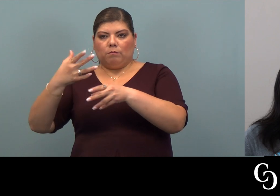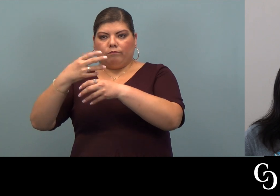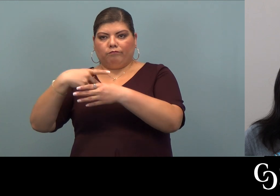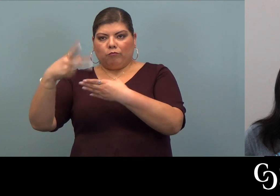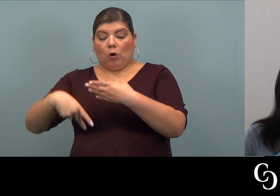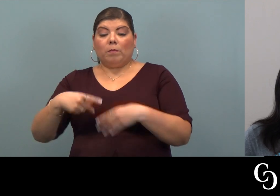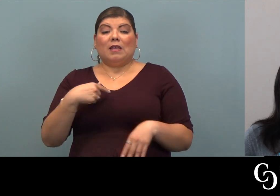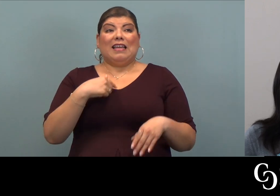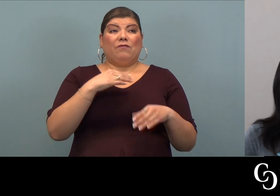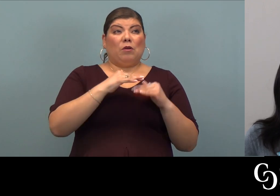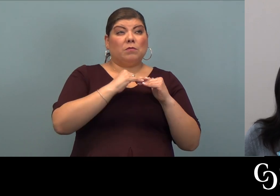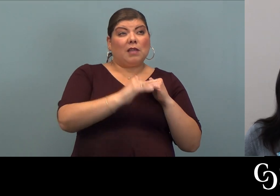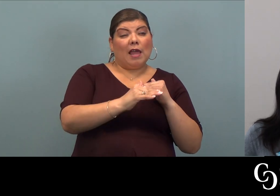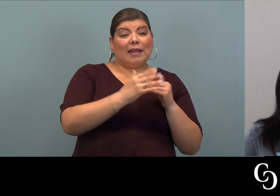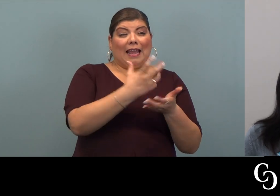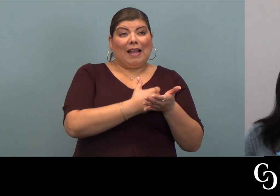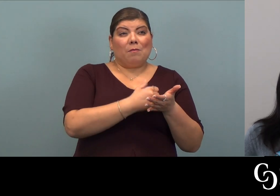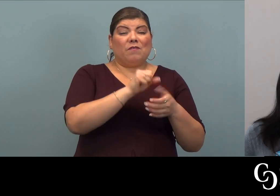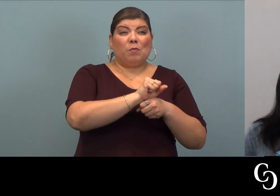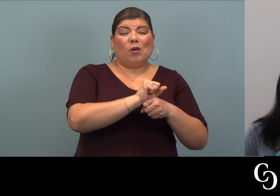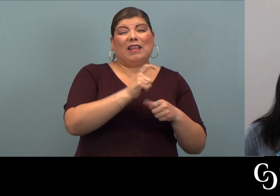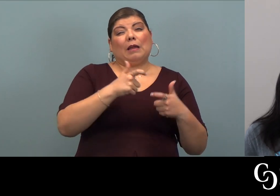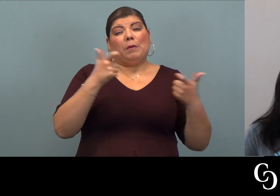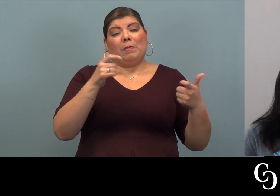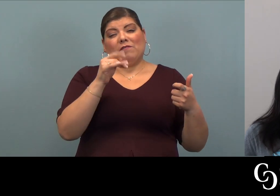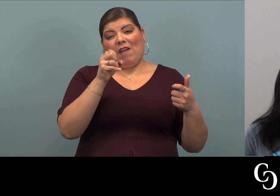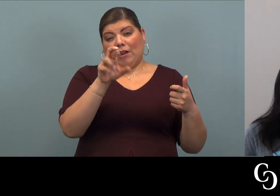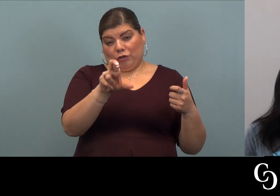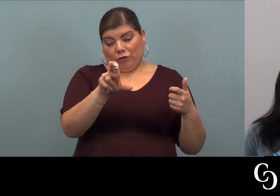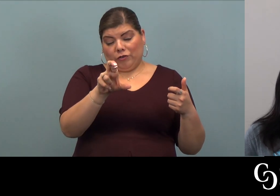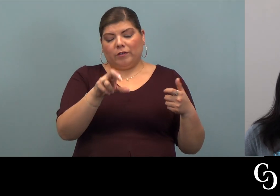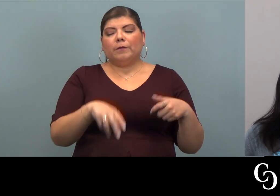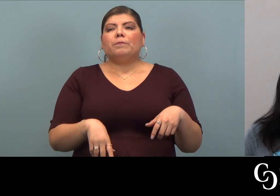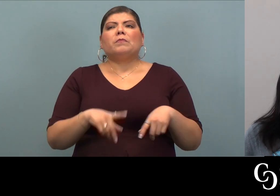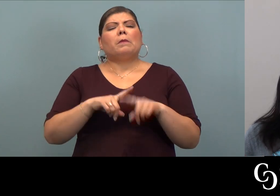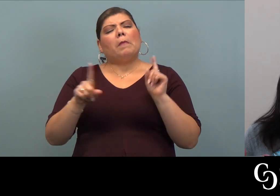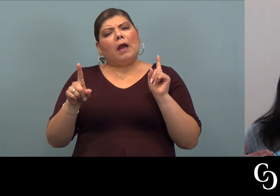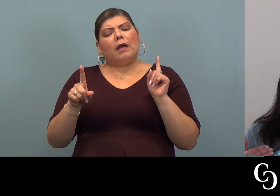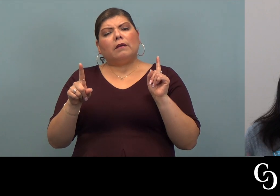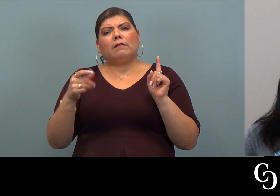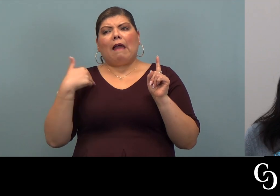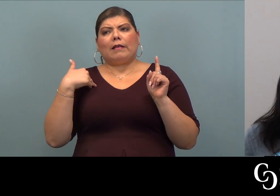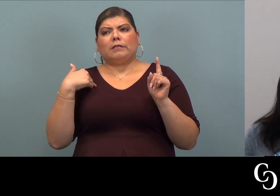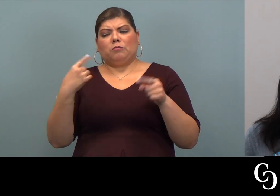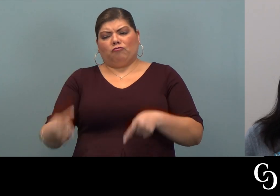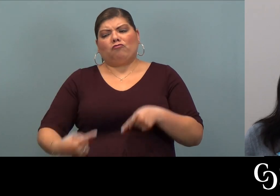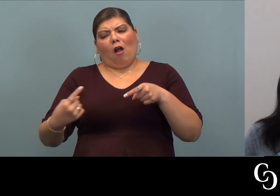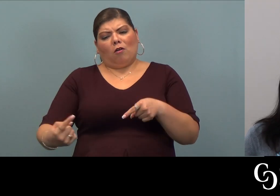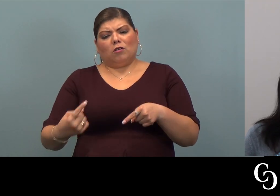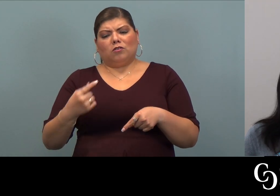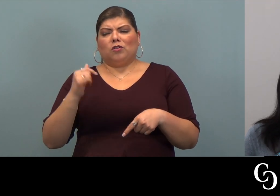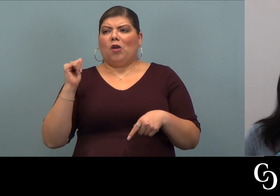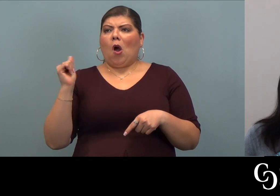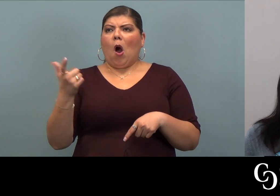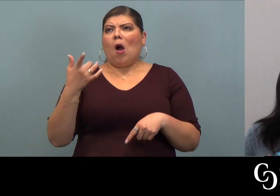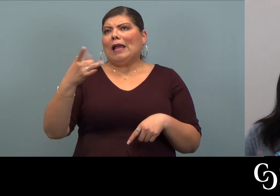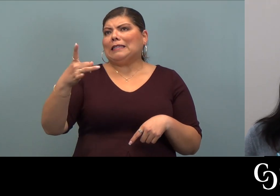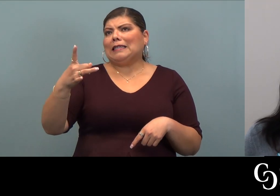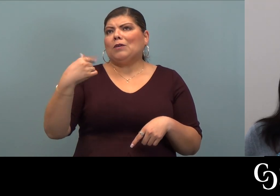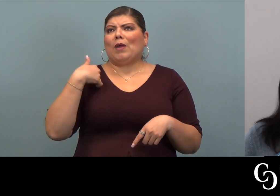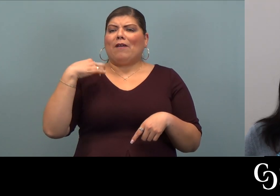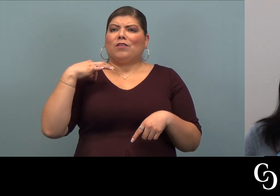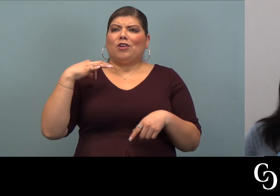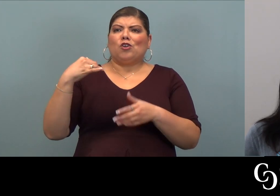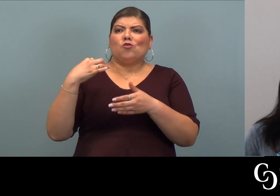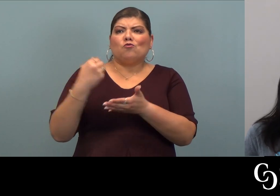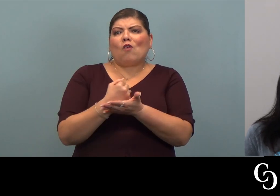steady income from employment, sometimes that can be a big factor. But, had some struggles, right? We were all 18. We